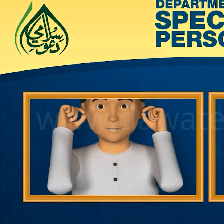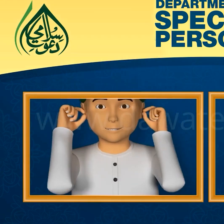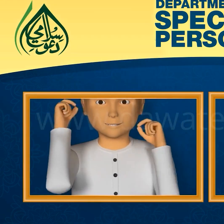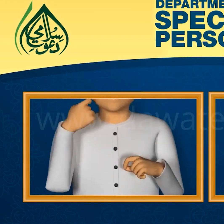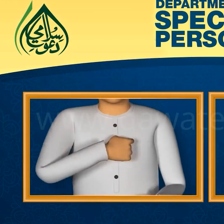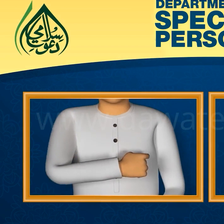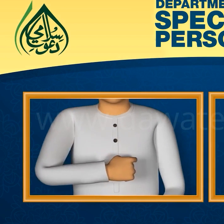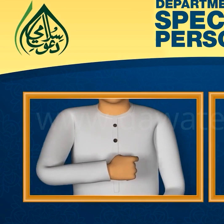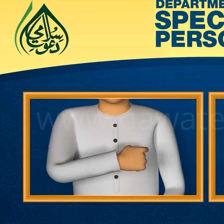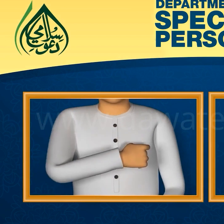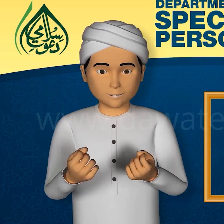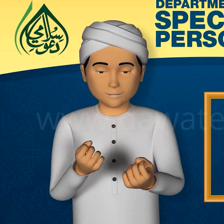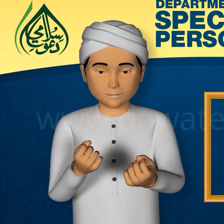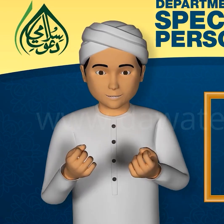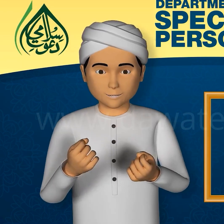Doctor,